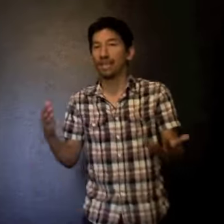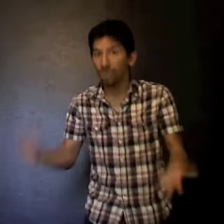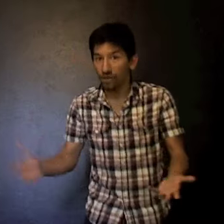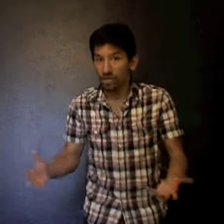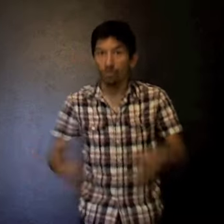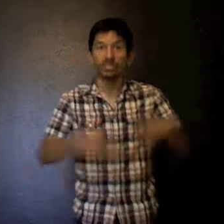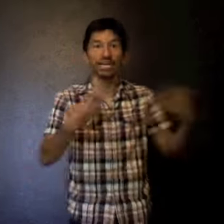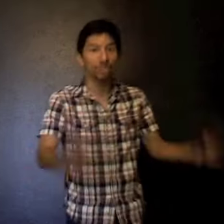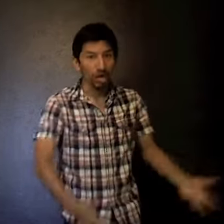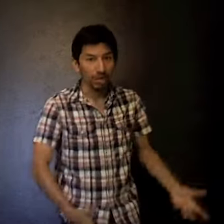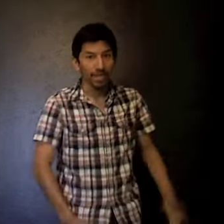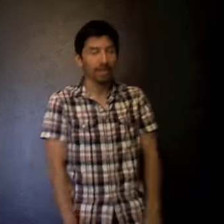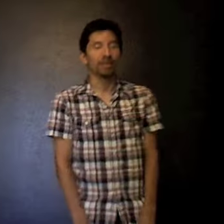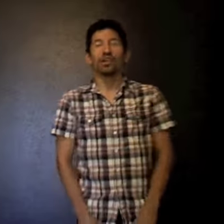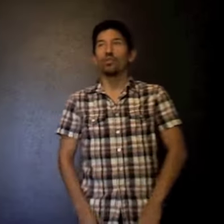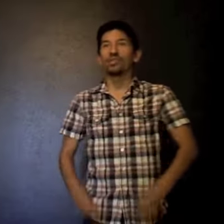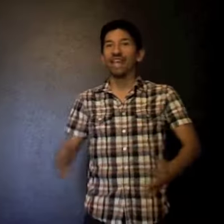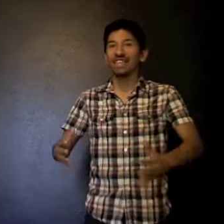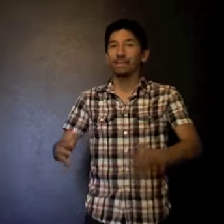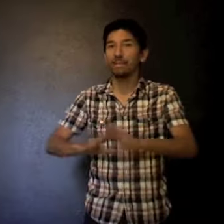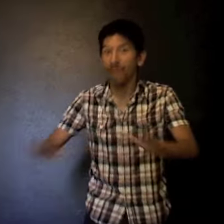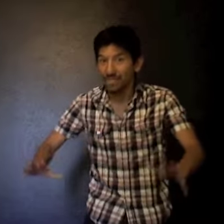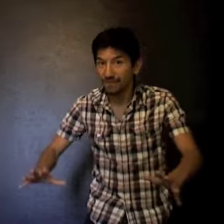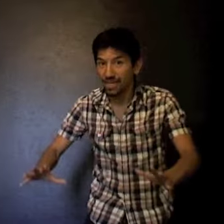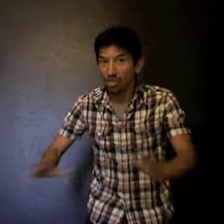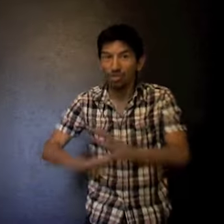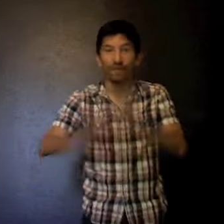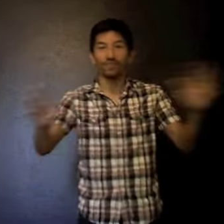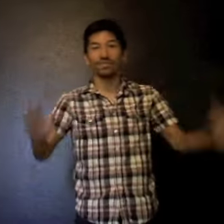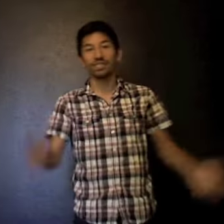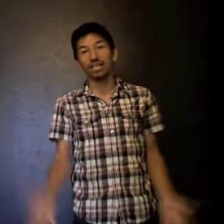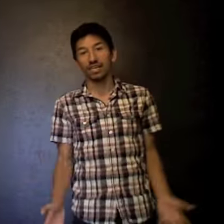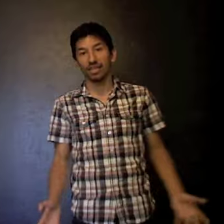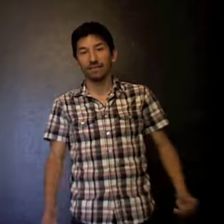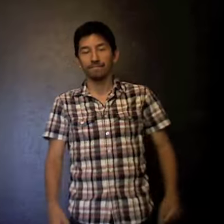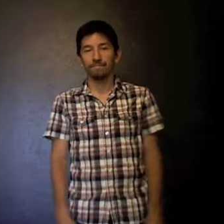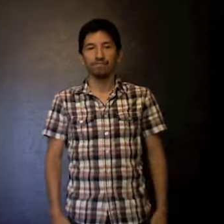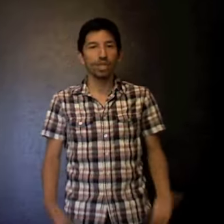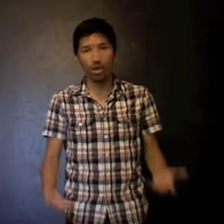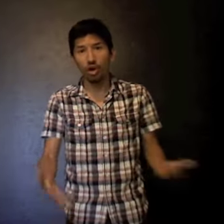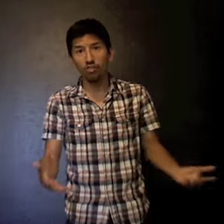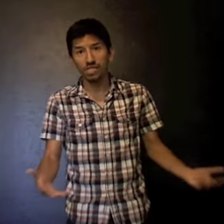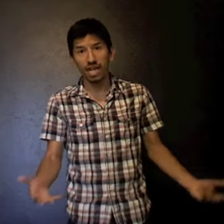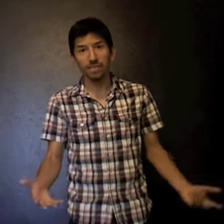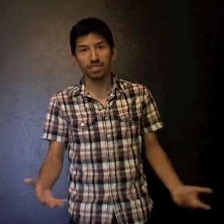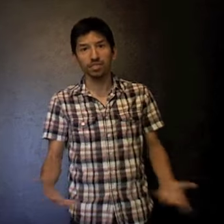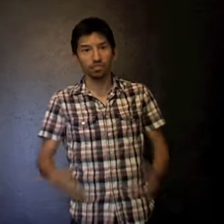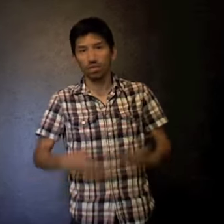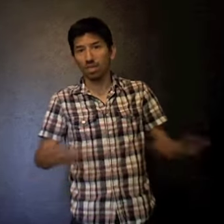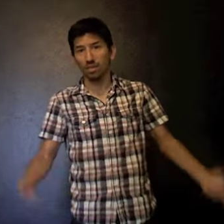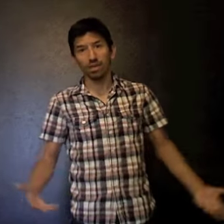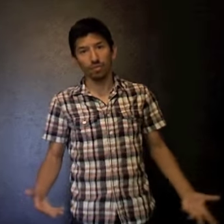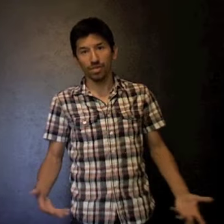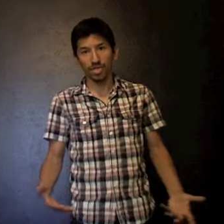funny? Was I charming? Was I the best video you've ever seen? You know, all these comments are really well appreciated.